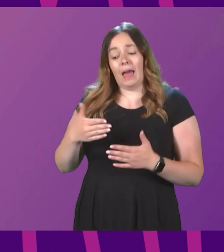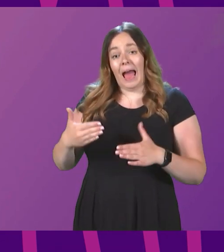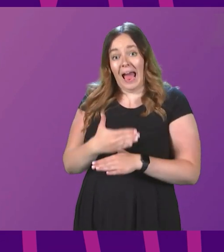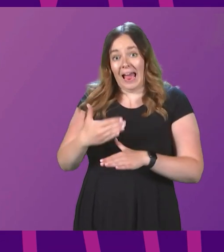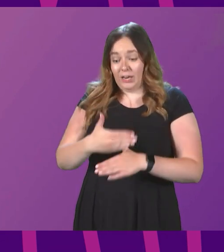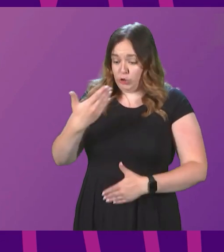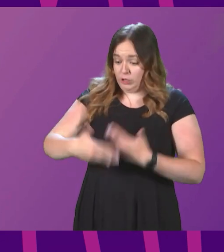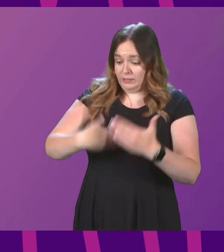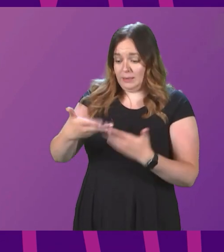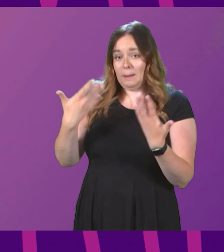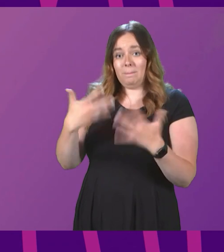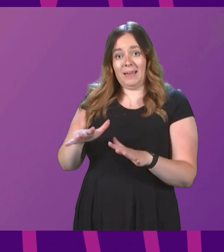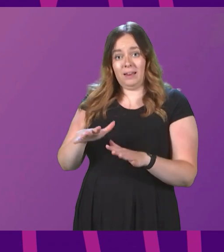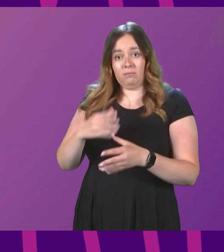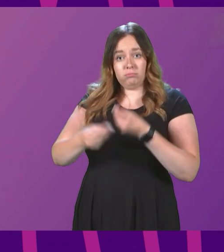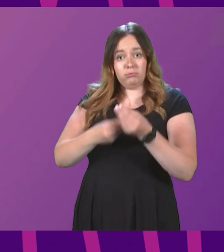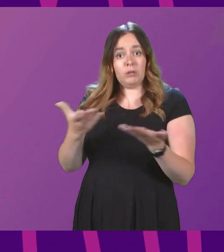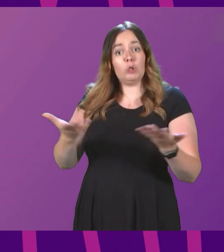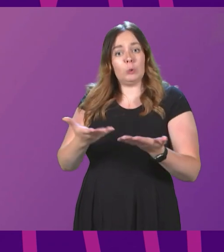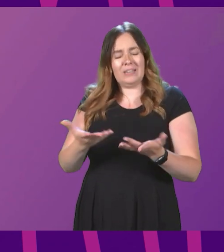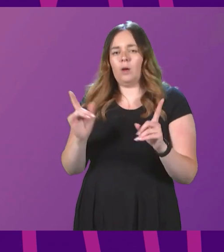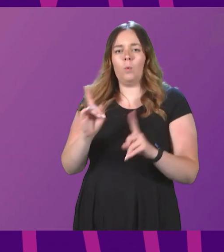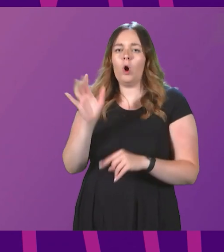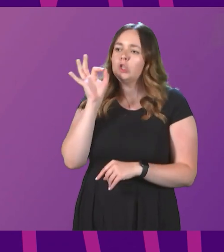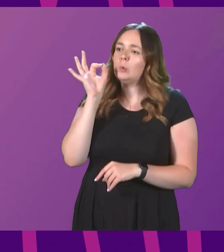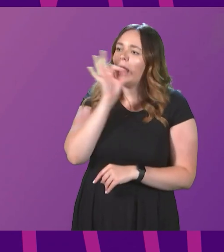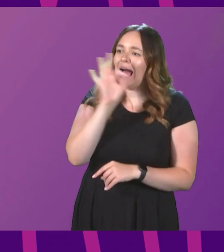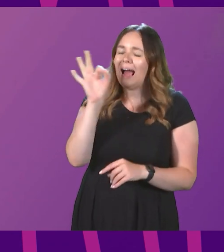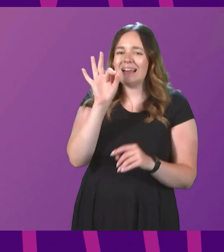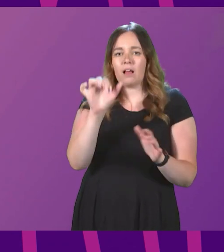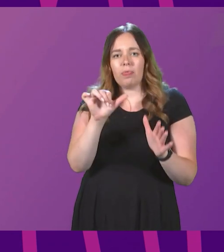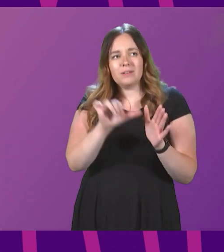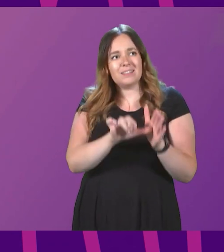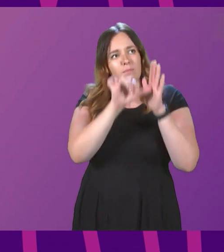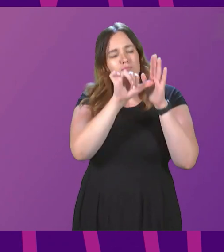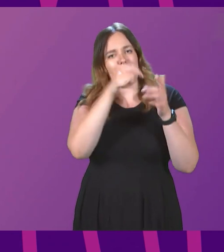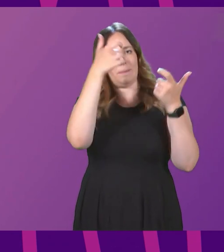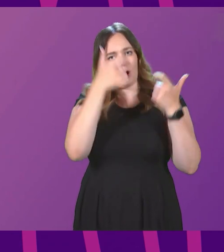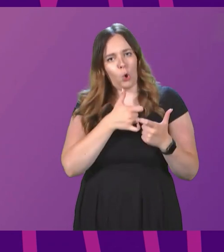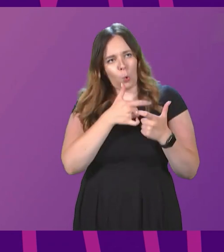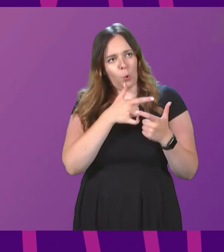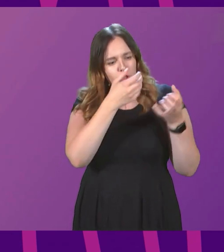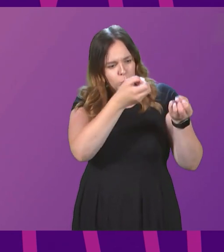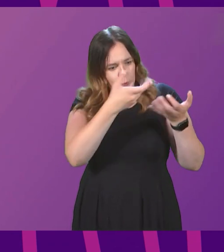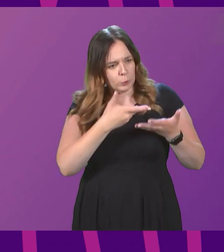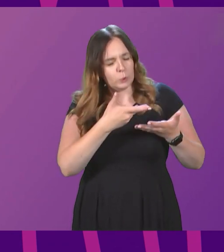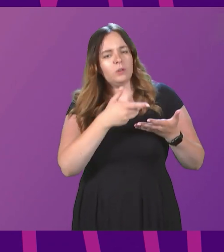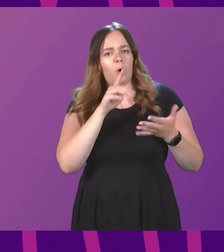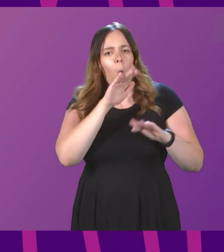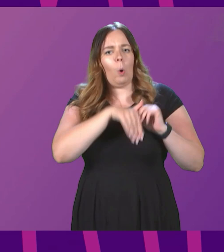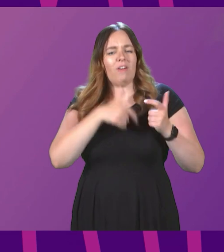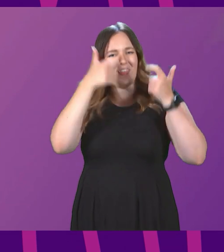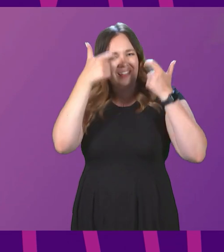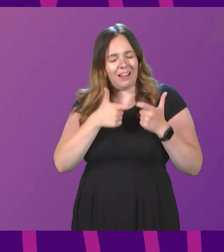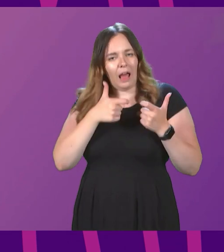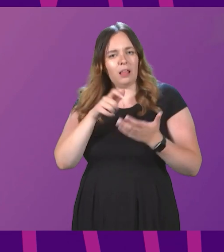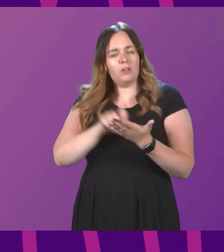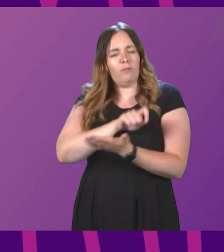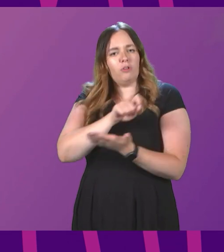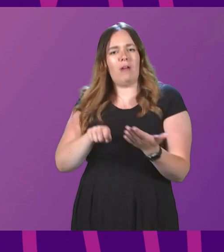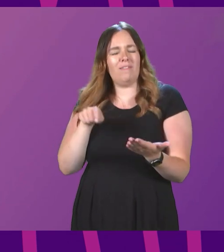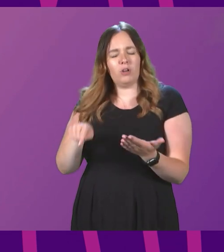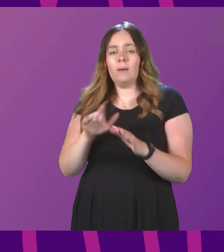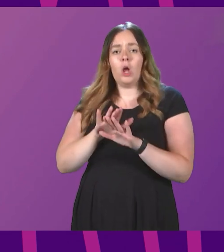that has been set out today is to ask the Supreme Court to opine on the legality of a referendum,